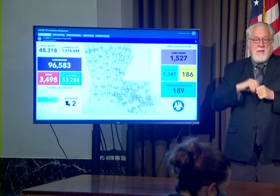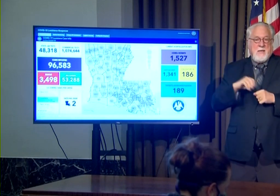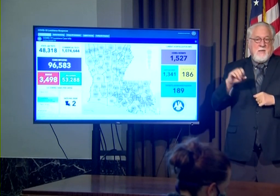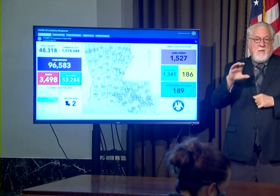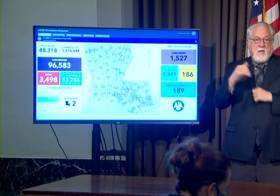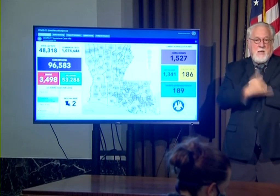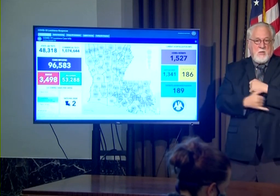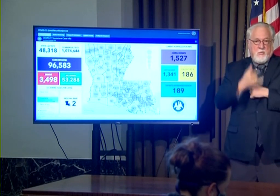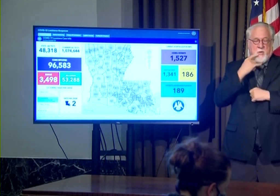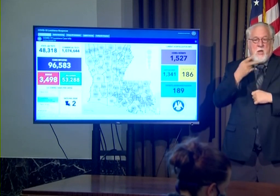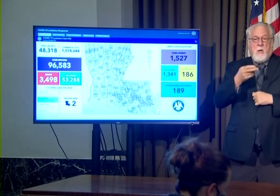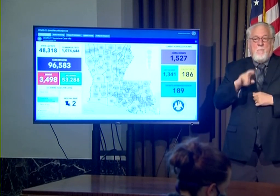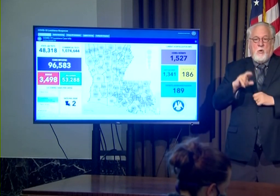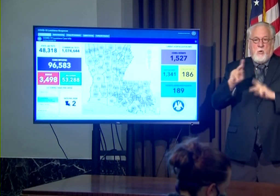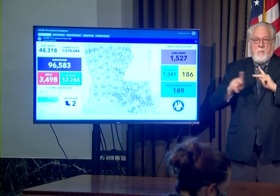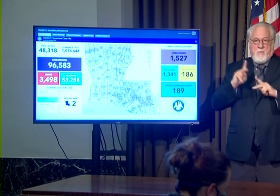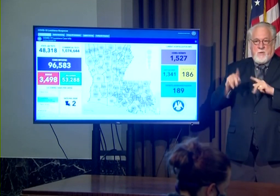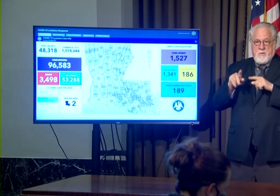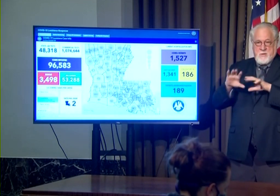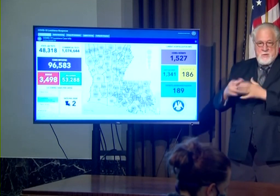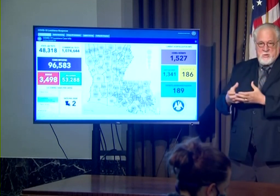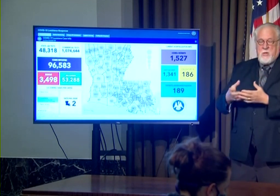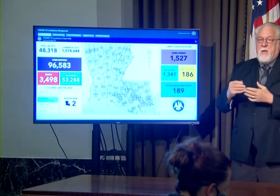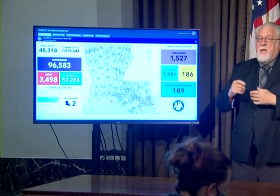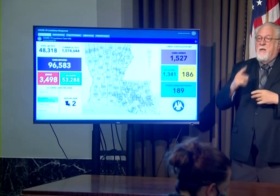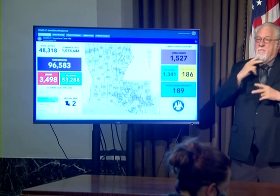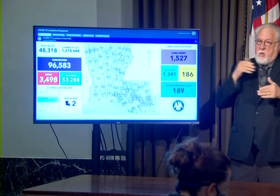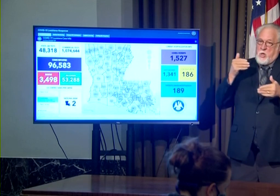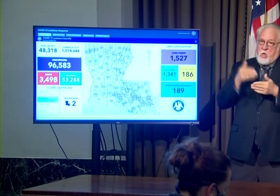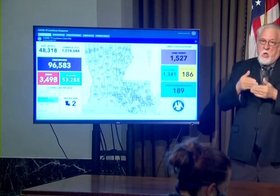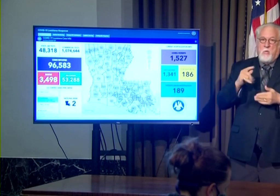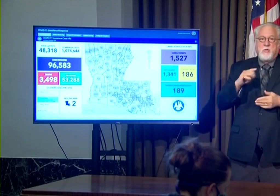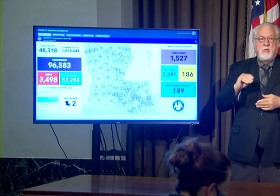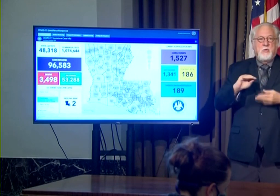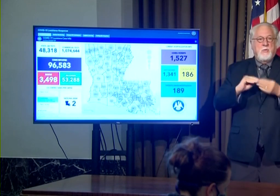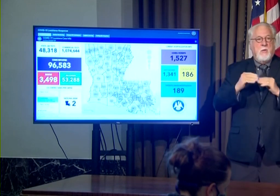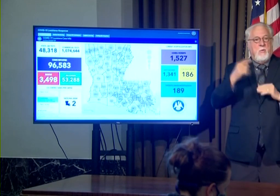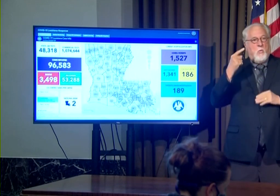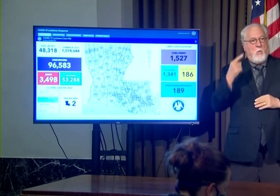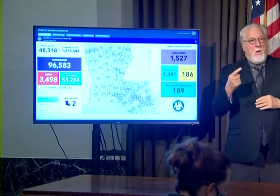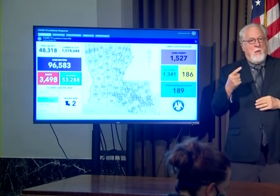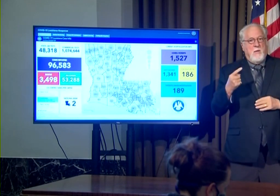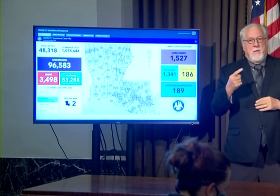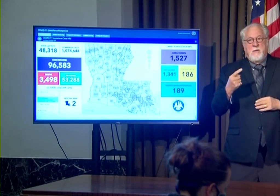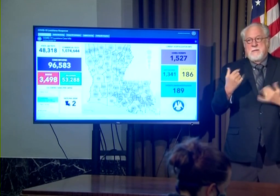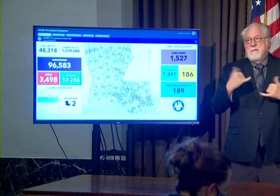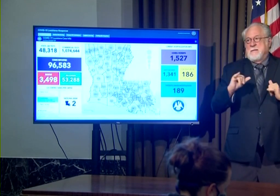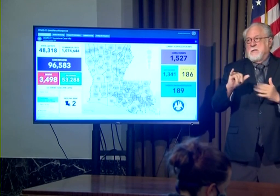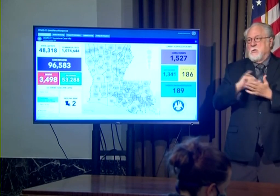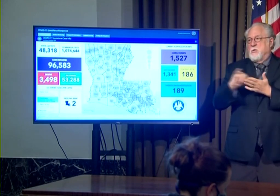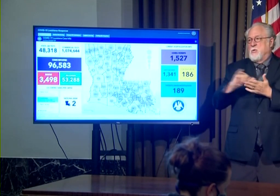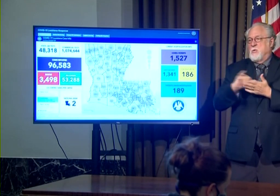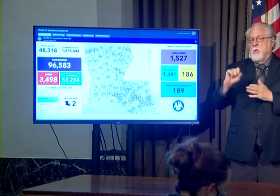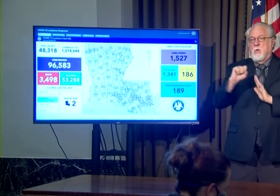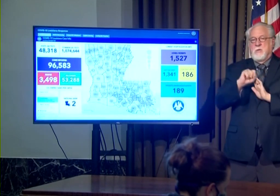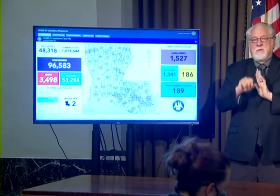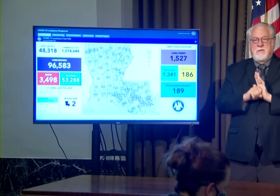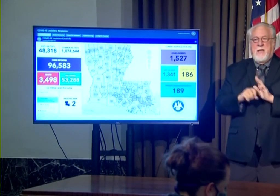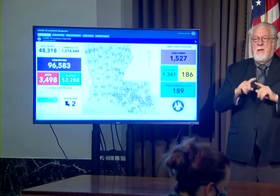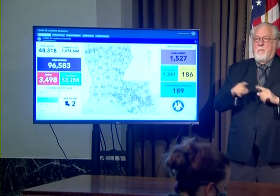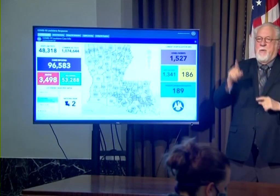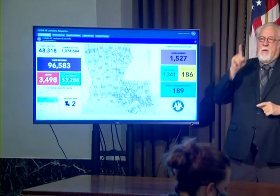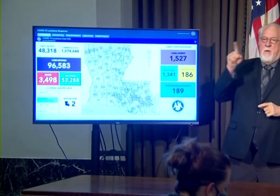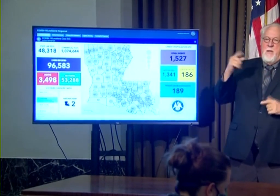for cases and it is extremely close to number one which remains in New York State but they're at two point